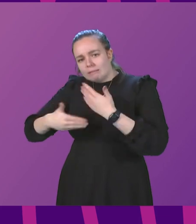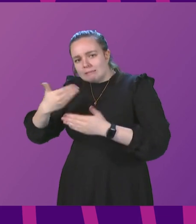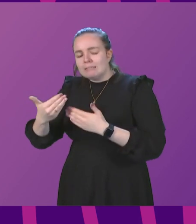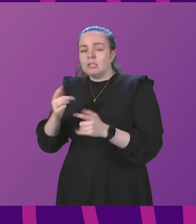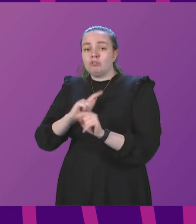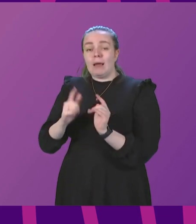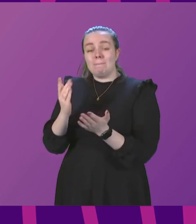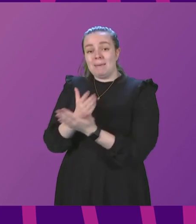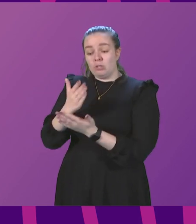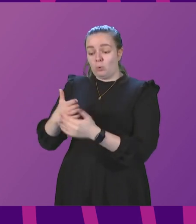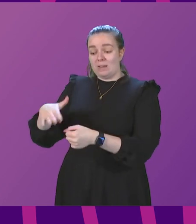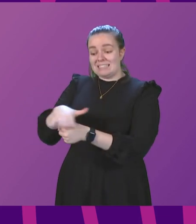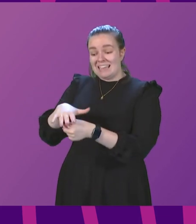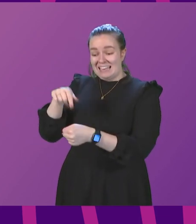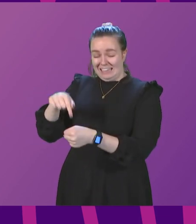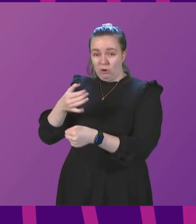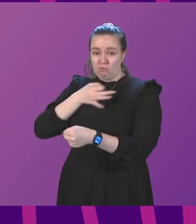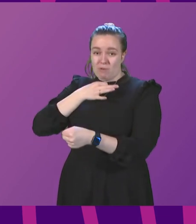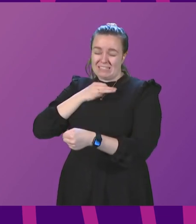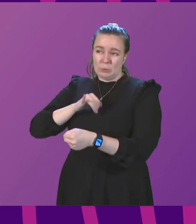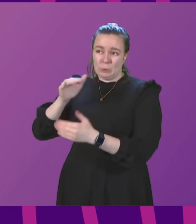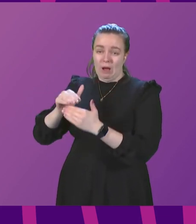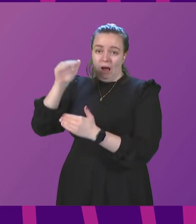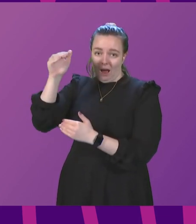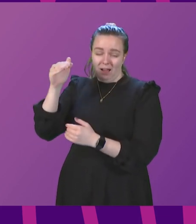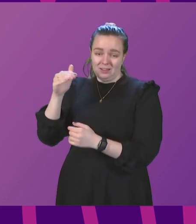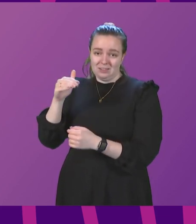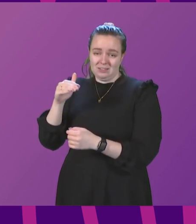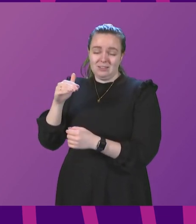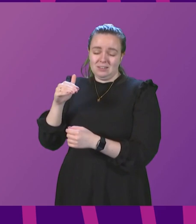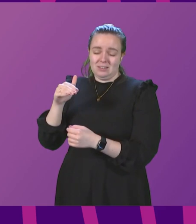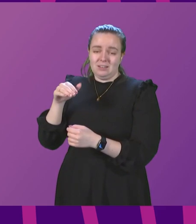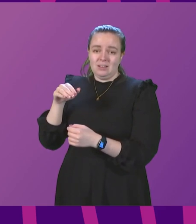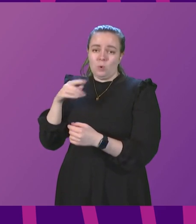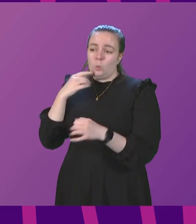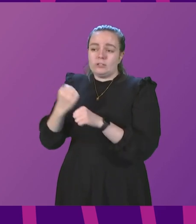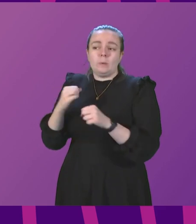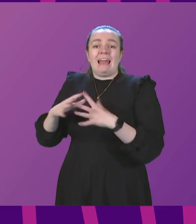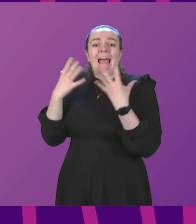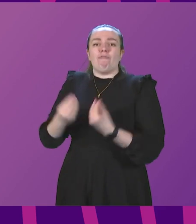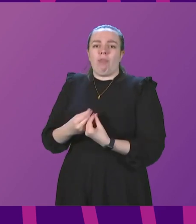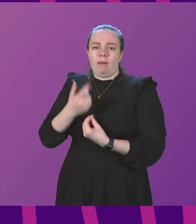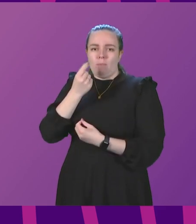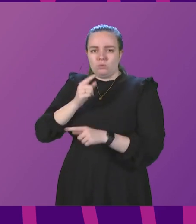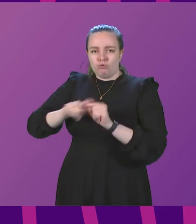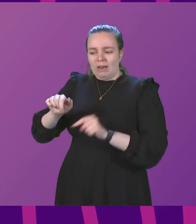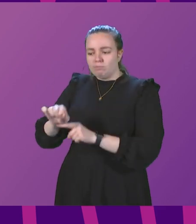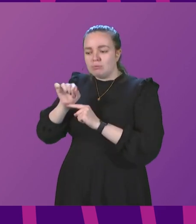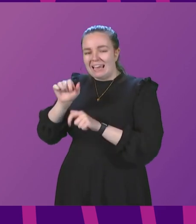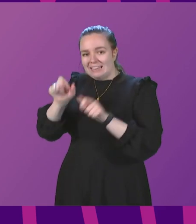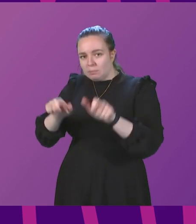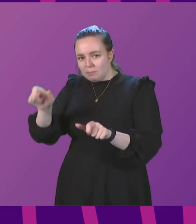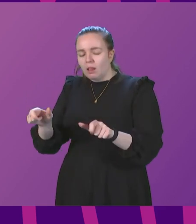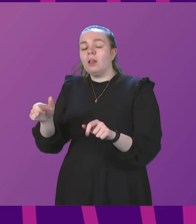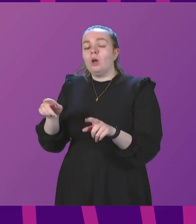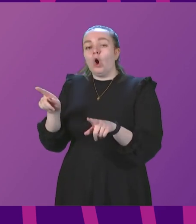settings where the risks are perhaps higher for the reasons that have been set out, we are doing everything we can to protect people. And of course, in